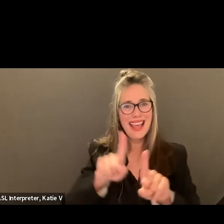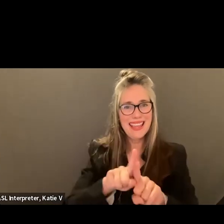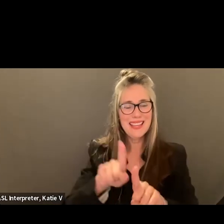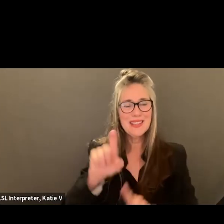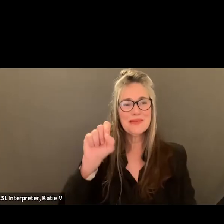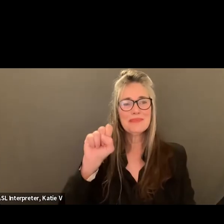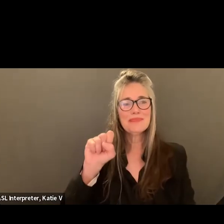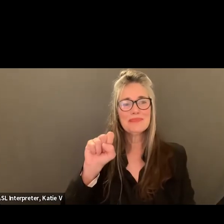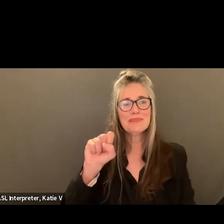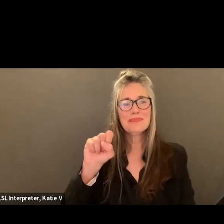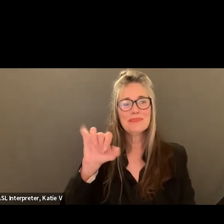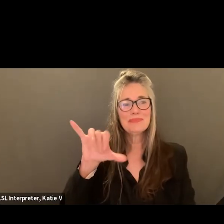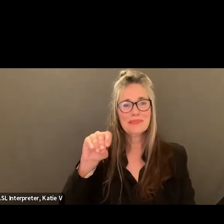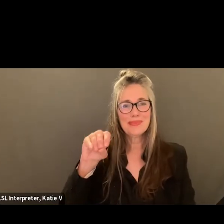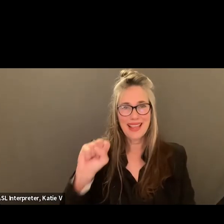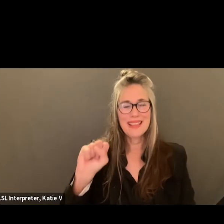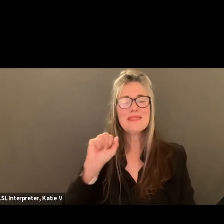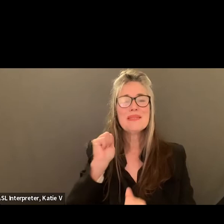Passes unanimously.